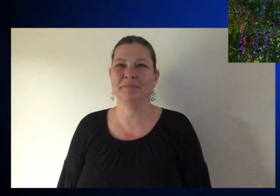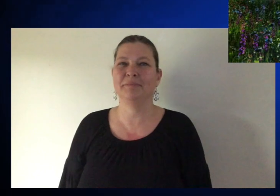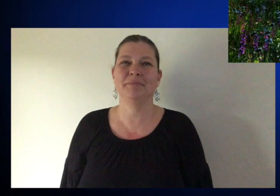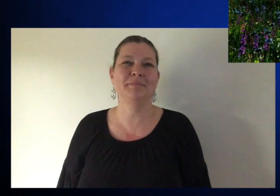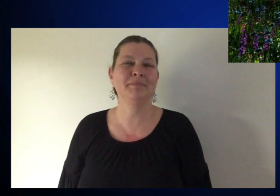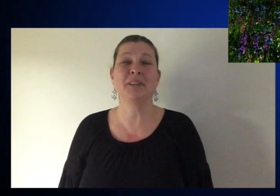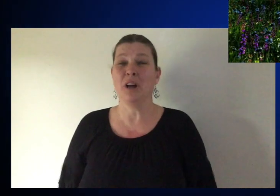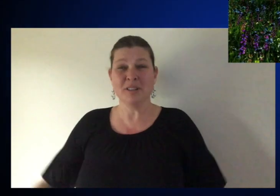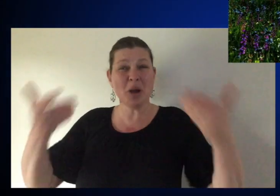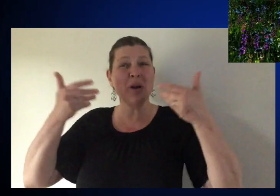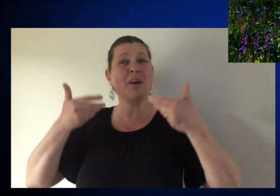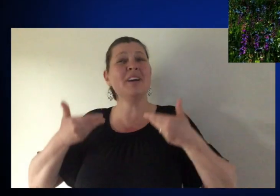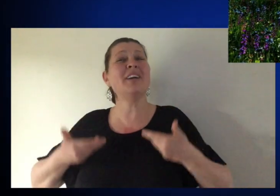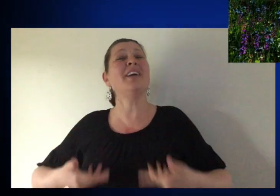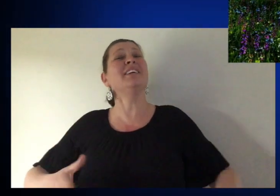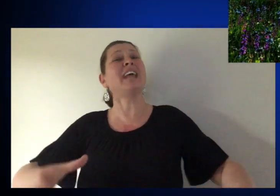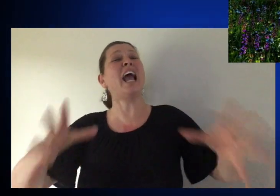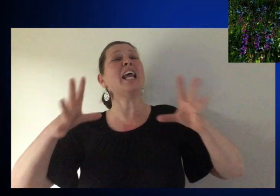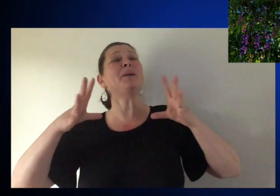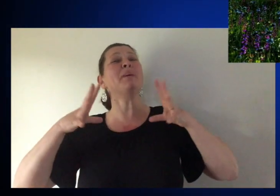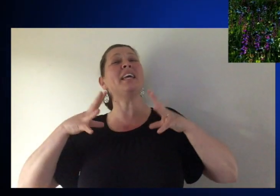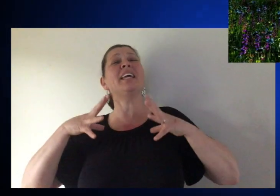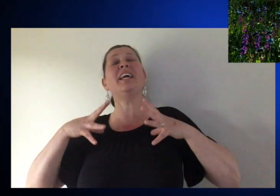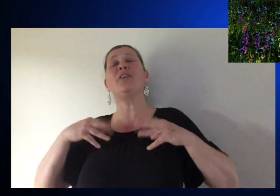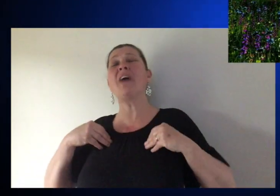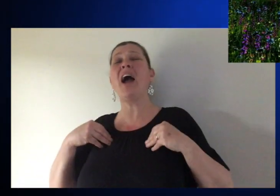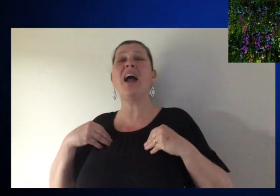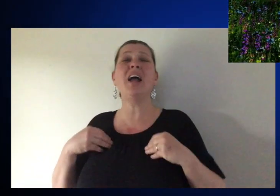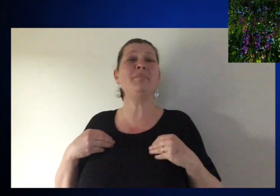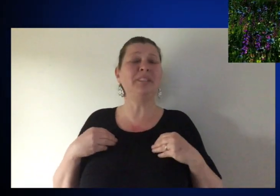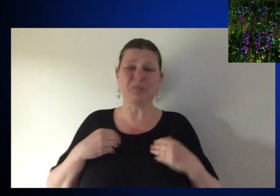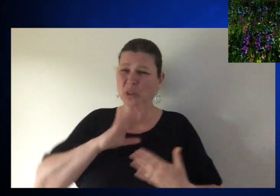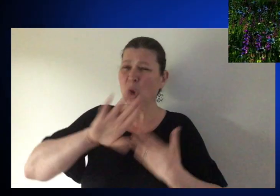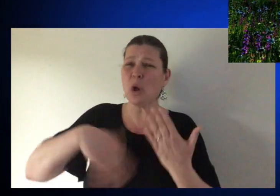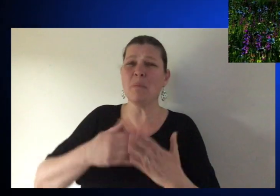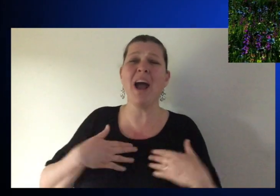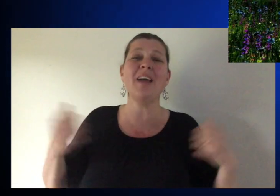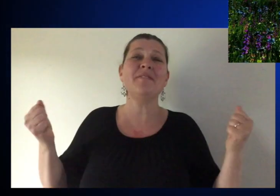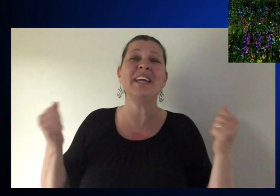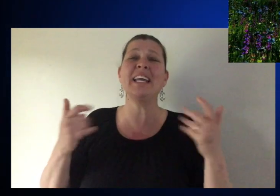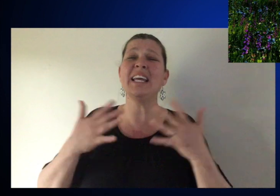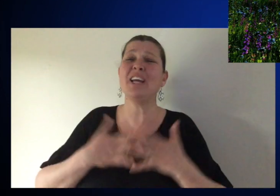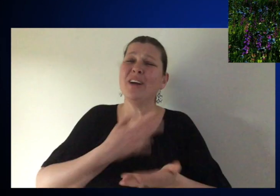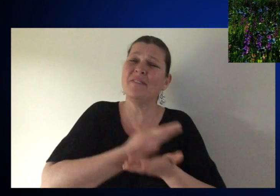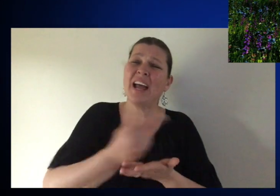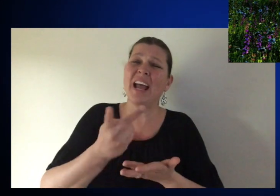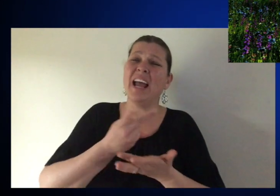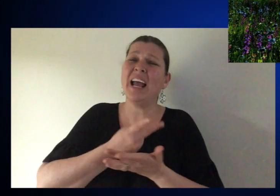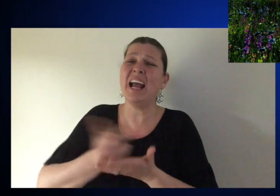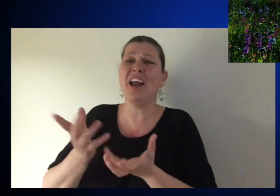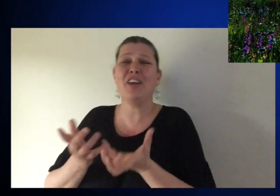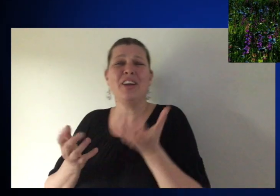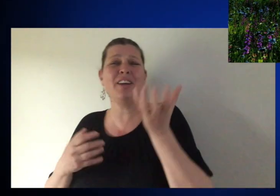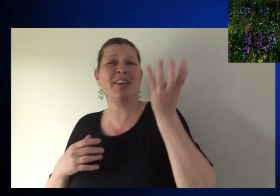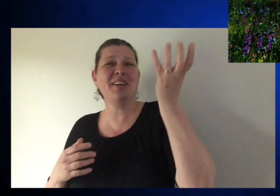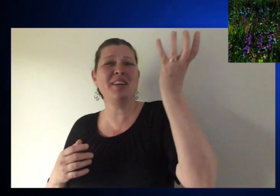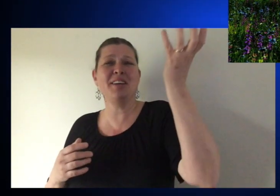So take me as you find me, all my fears and barriers.